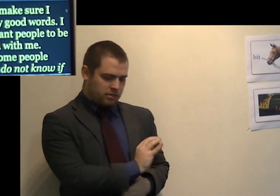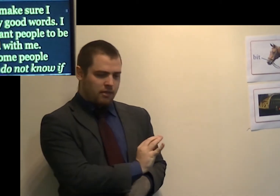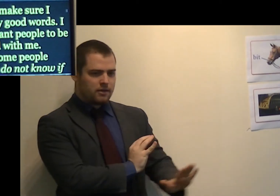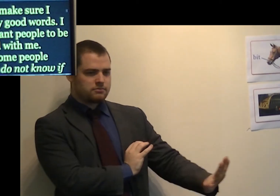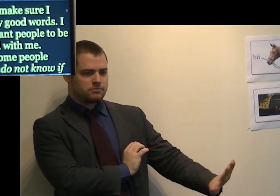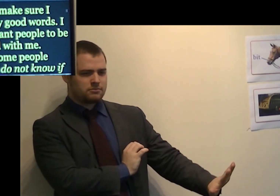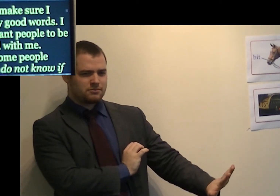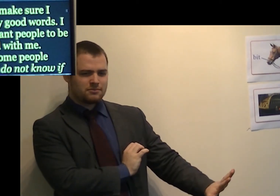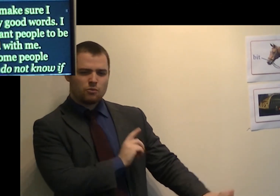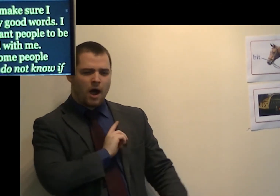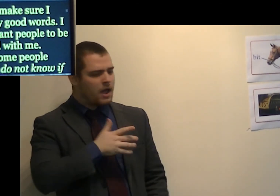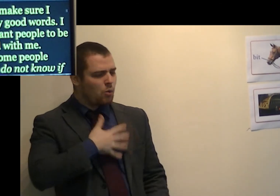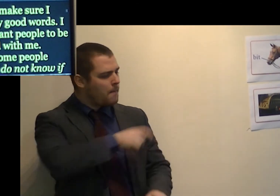to be confused with me.